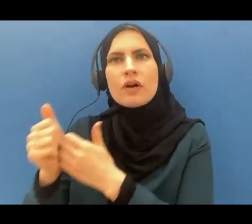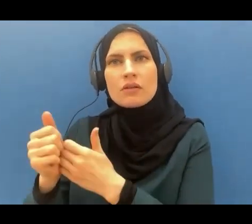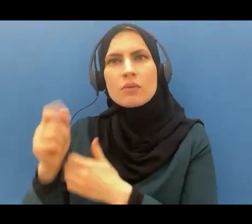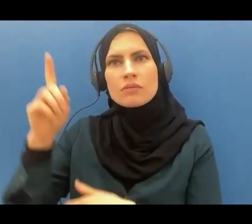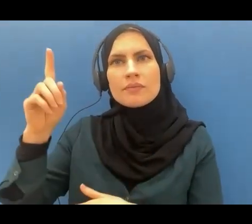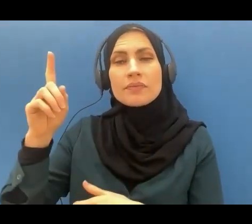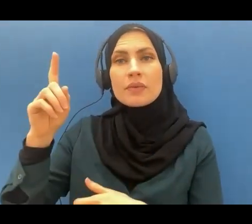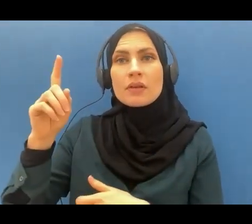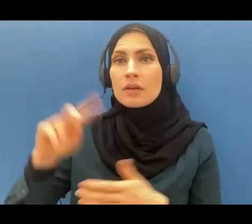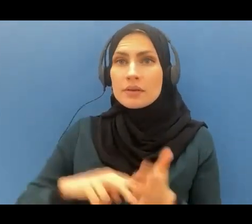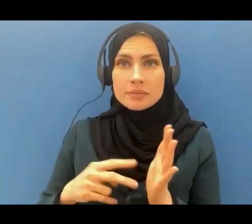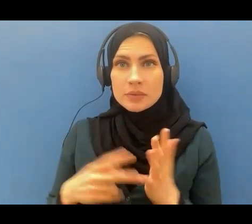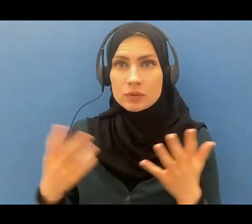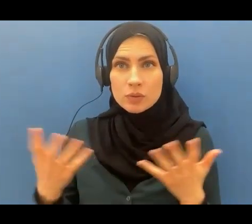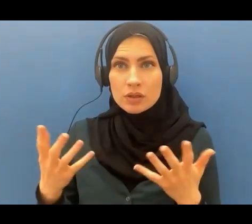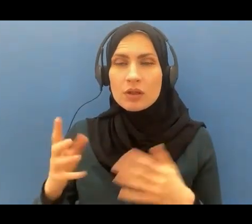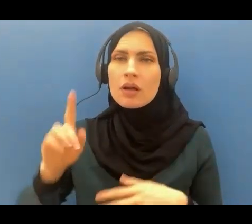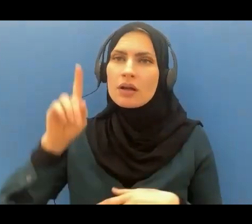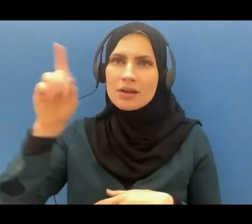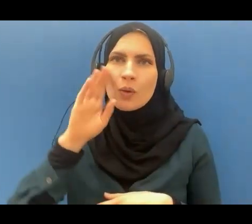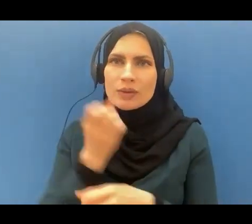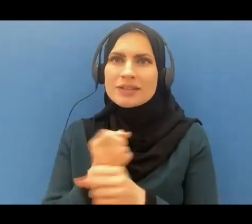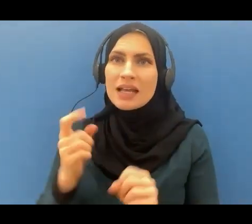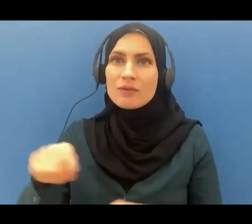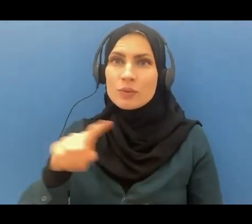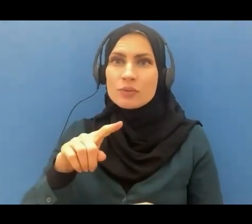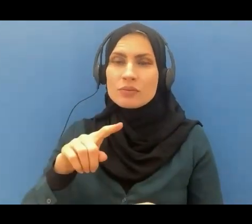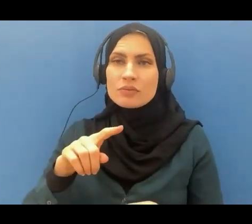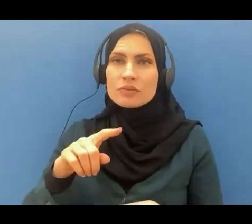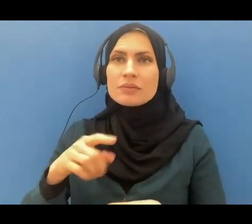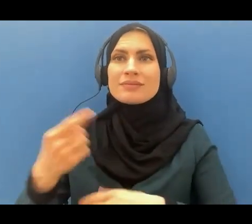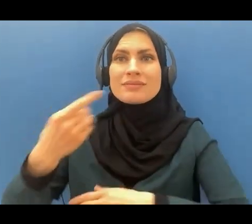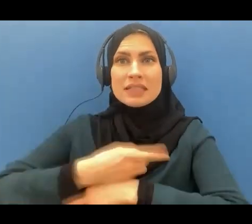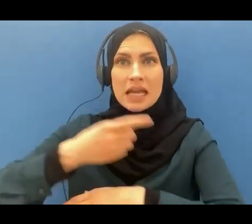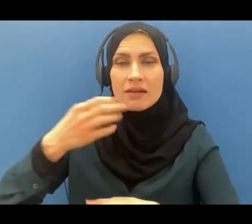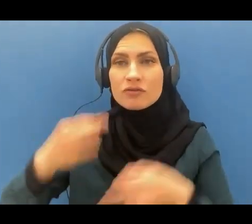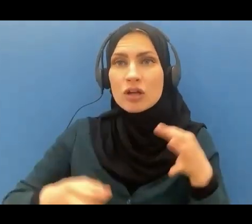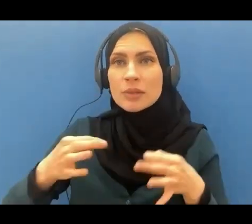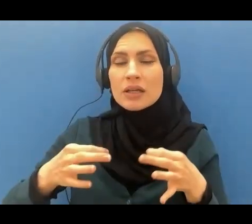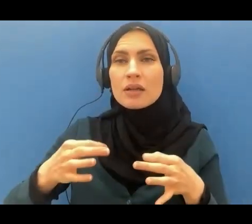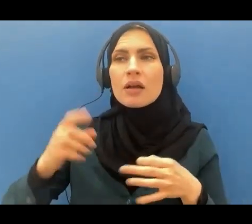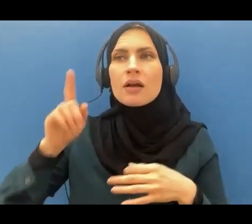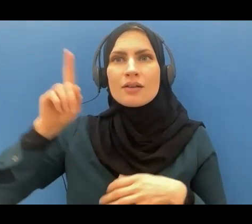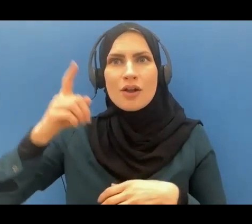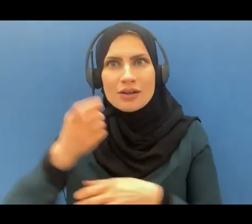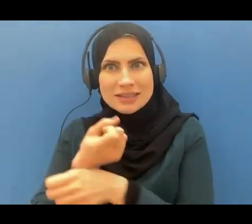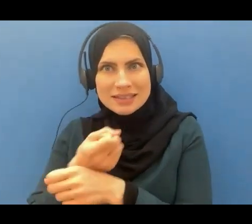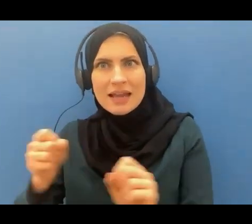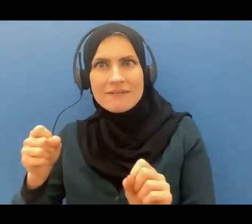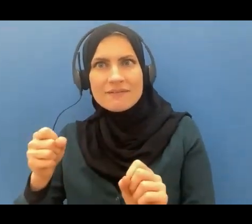salvage you on the day of judgment and save you away from hellfire which will mean